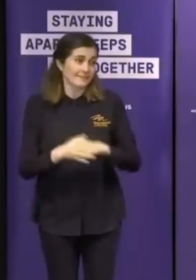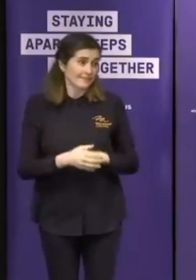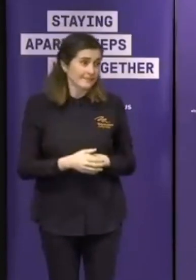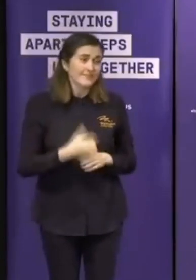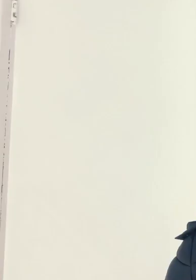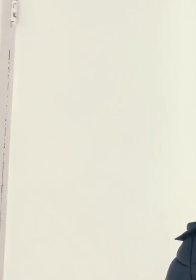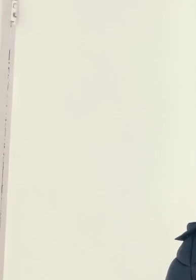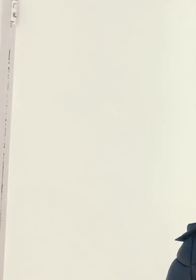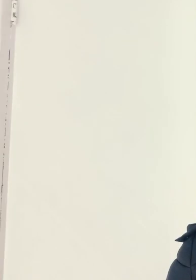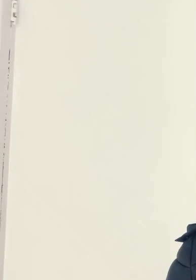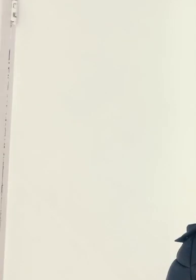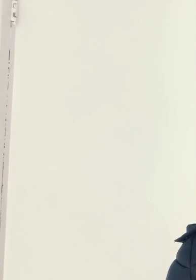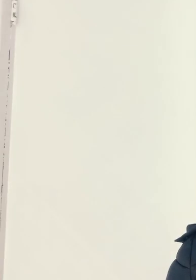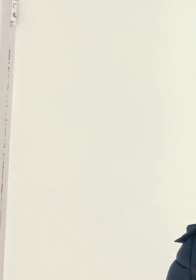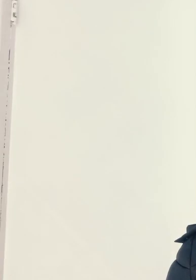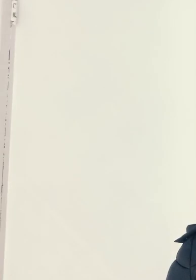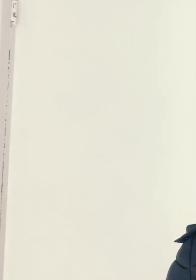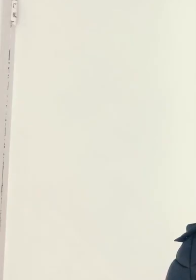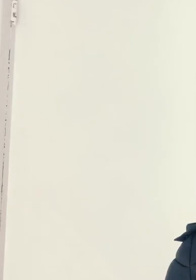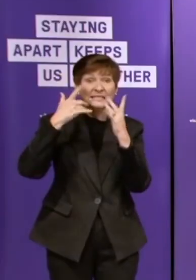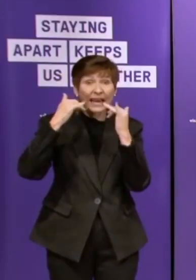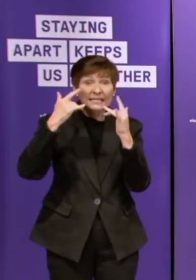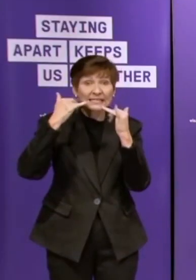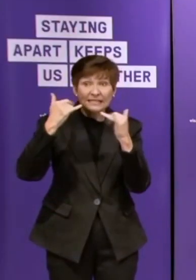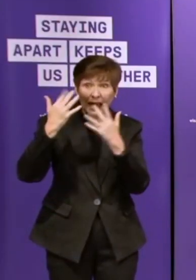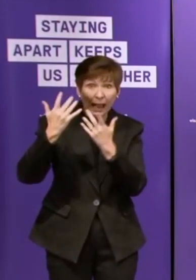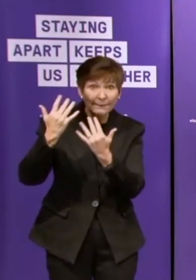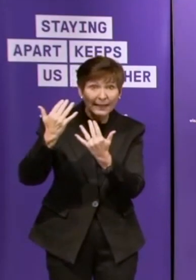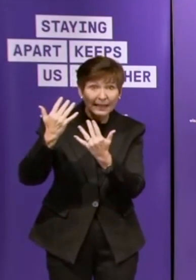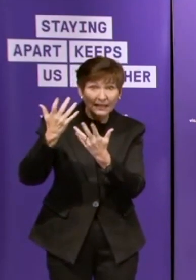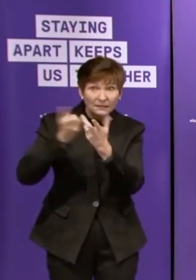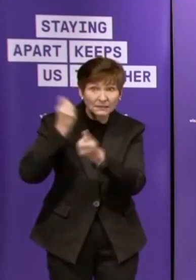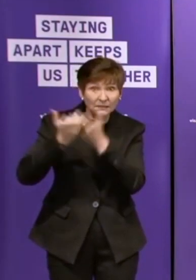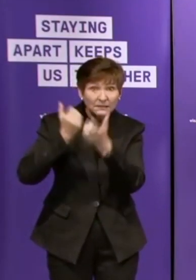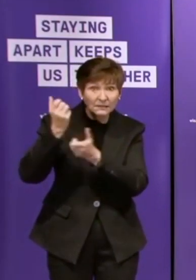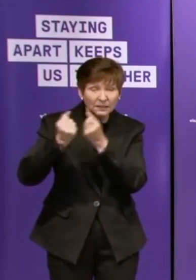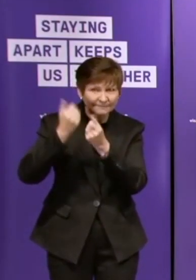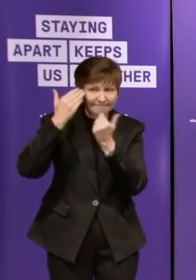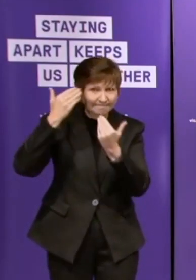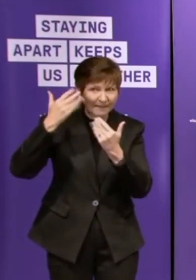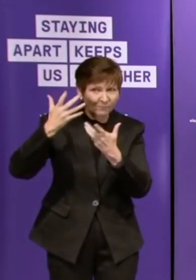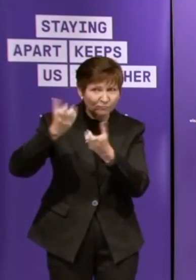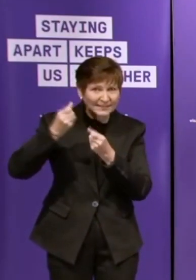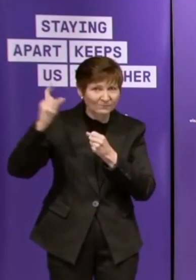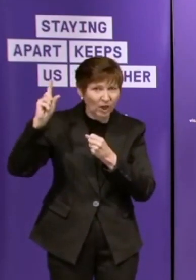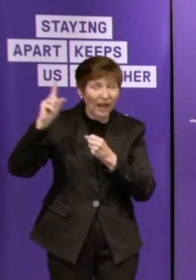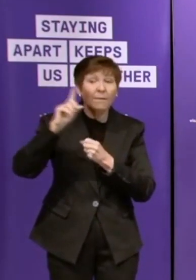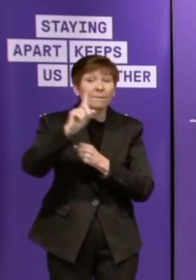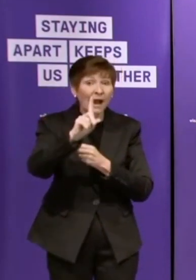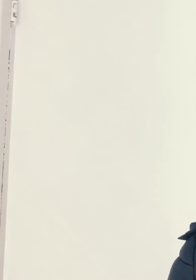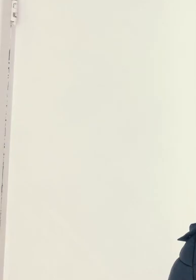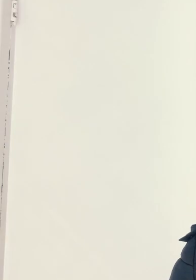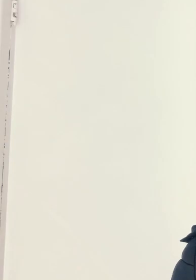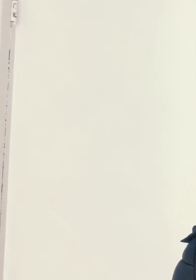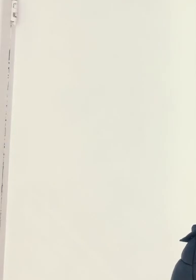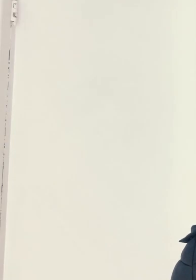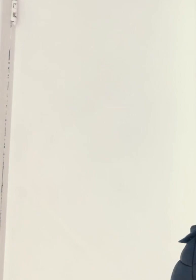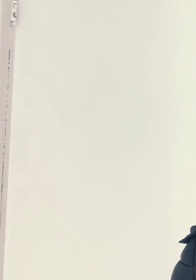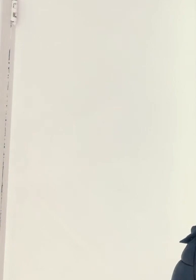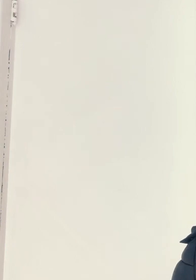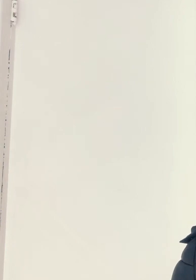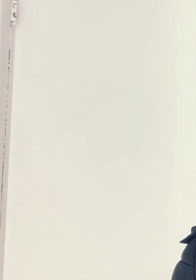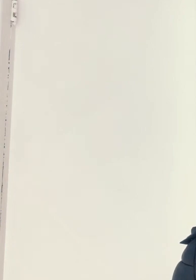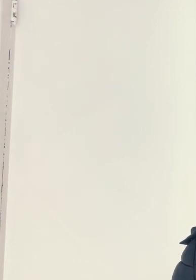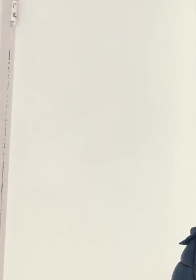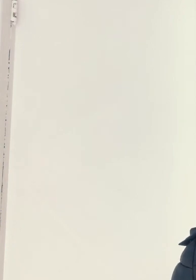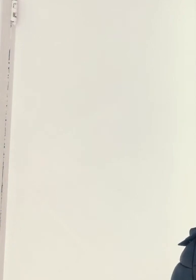by the way, I wish I could. Premier, have you spoken to Gladys Berejiklian? In a conversation with the Premier of New South Wales on Friday, they were getting down. She was getting down,